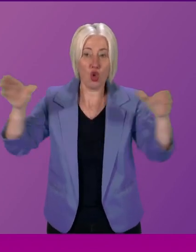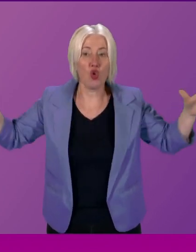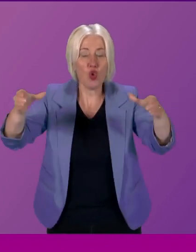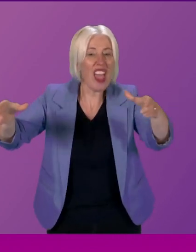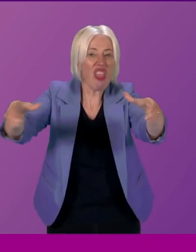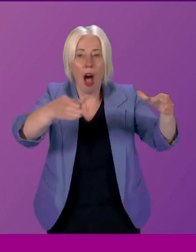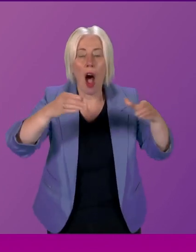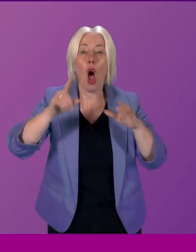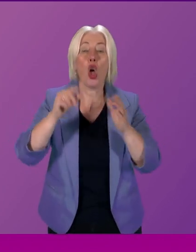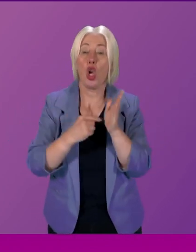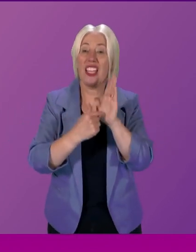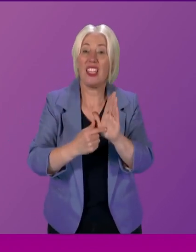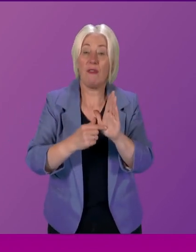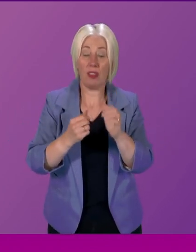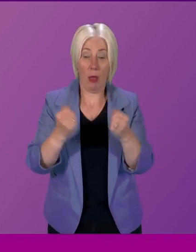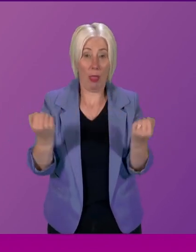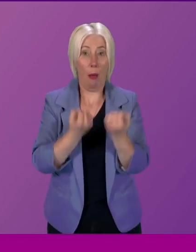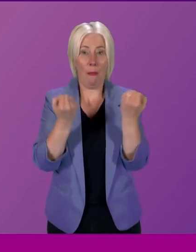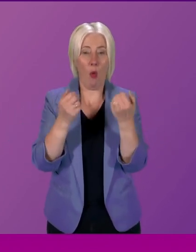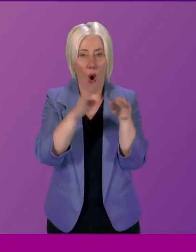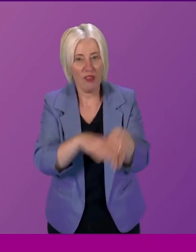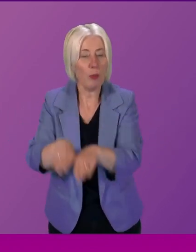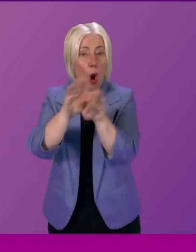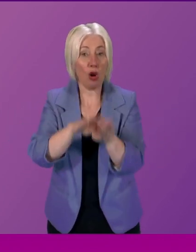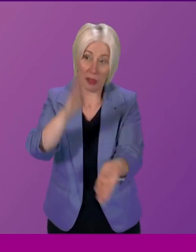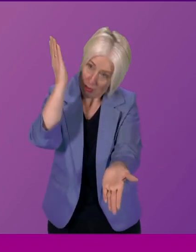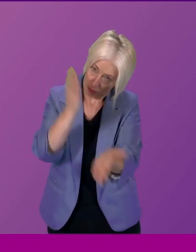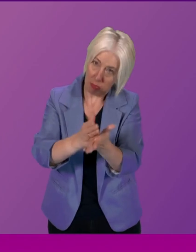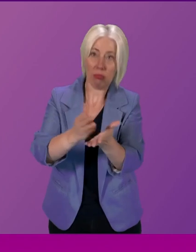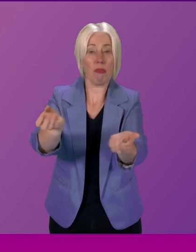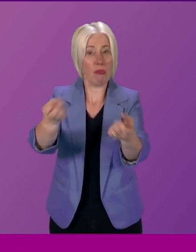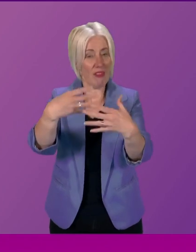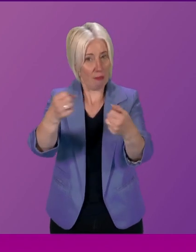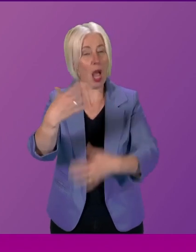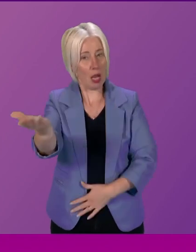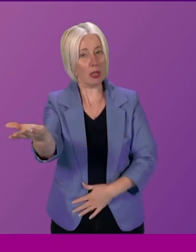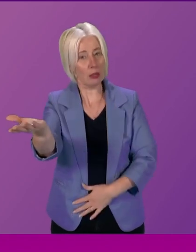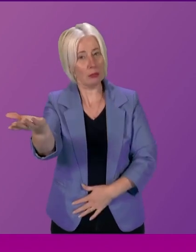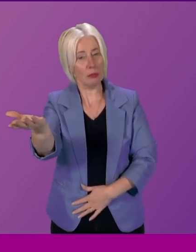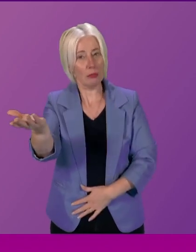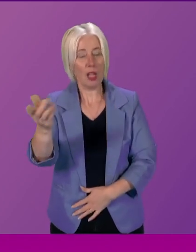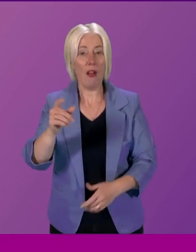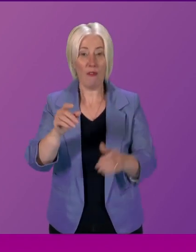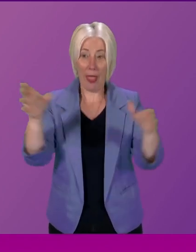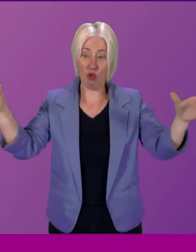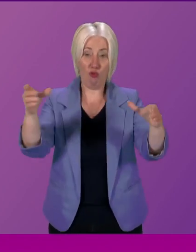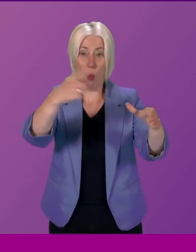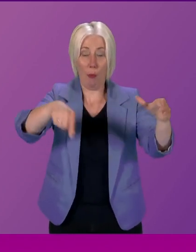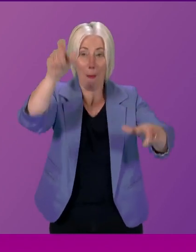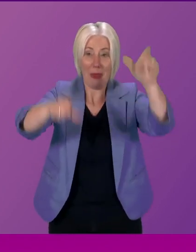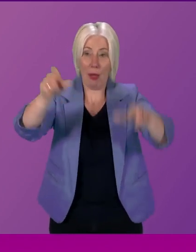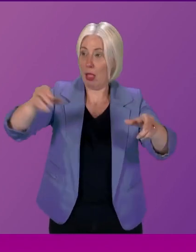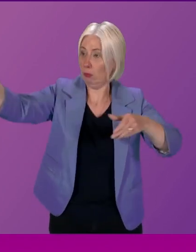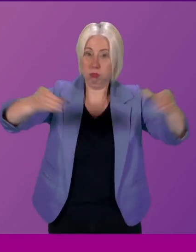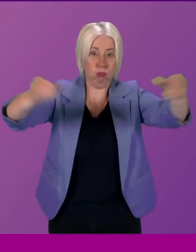power of deliberative democracy now that is excellent feedback presiding officer for a group of individuals who were brought